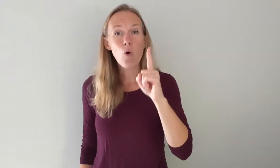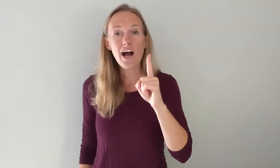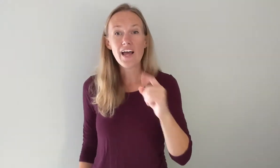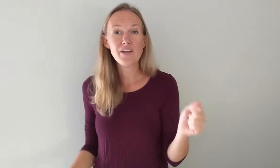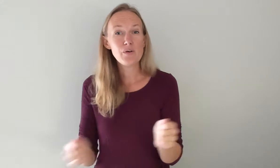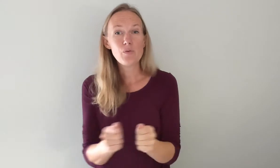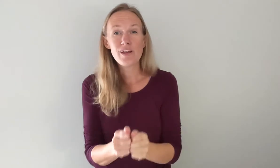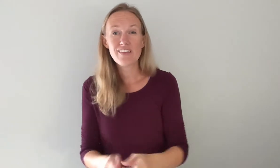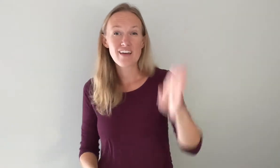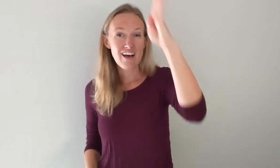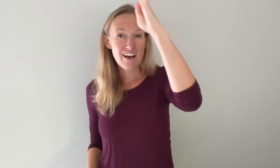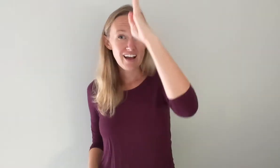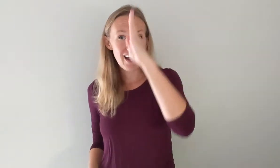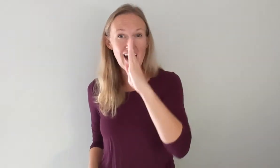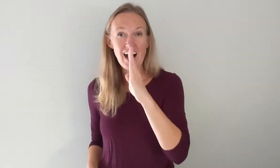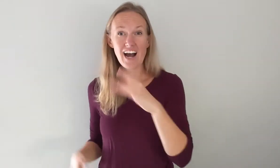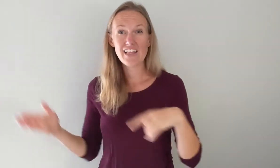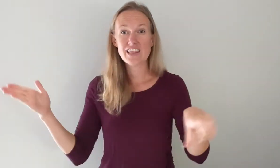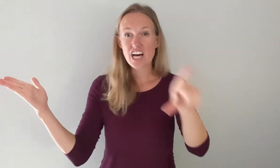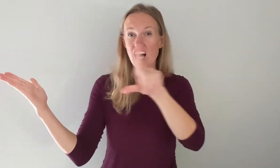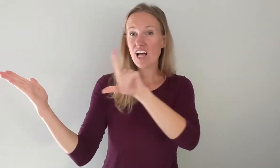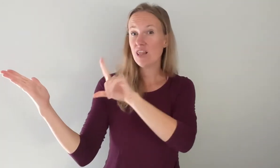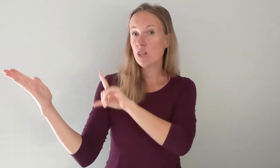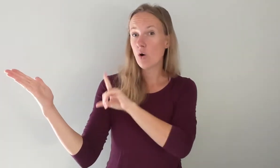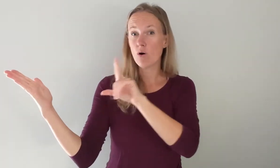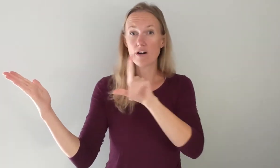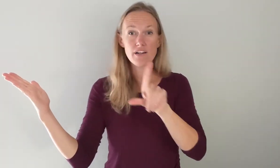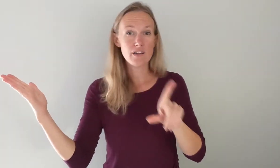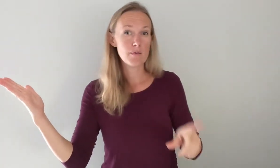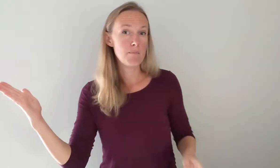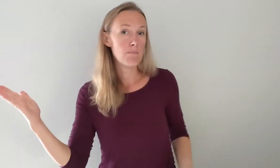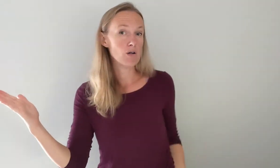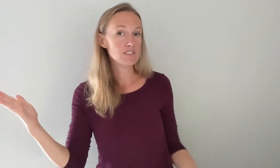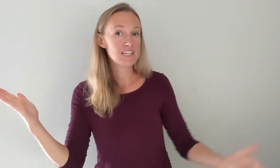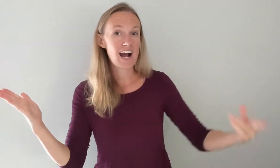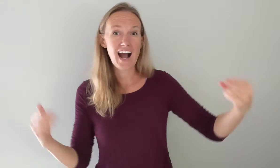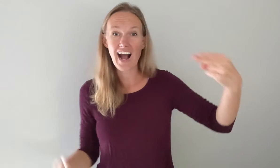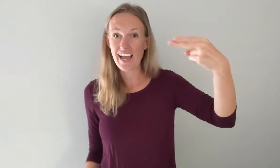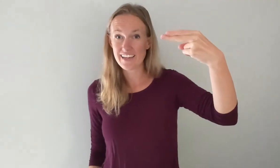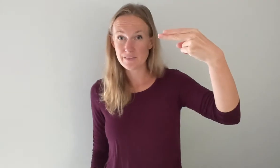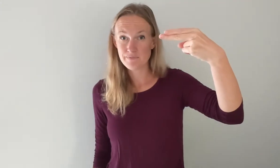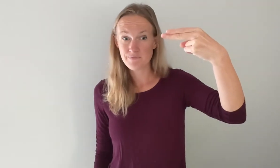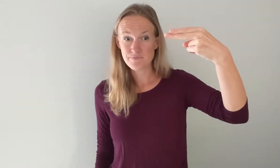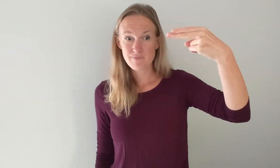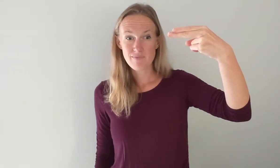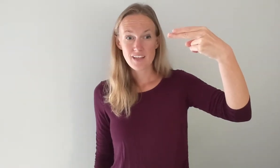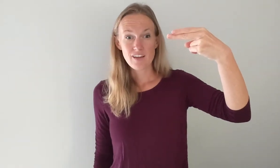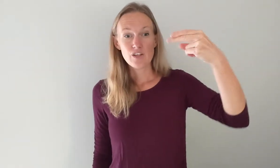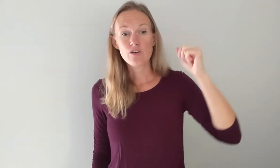One with God the Lord most high. Your